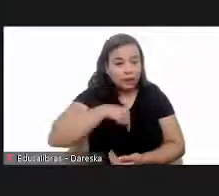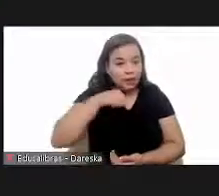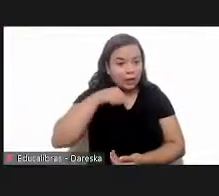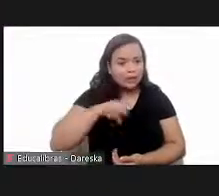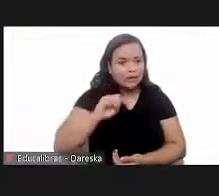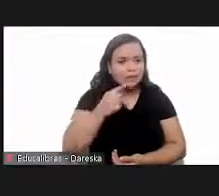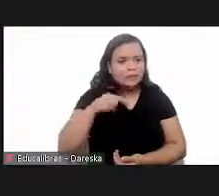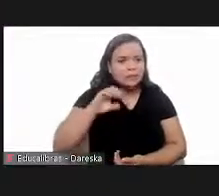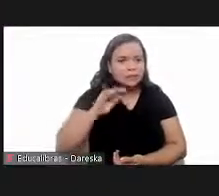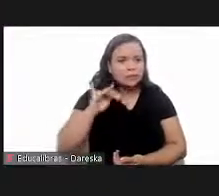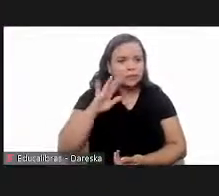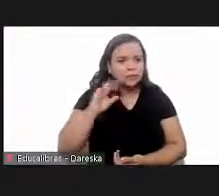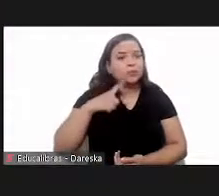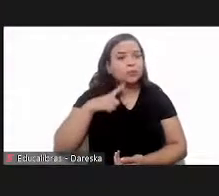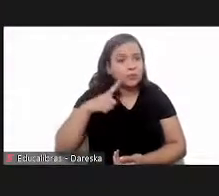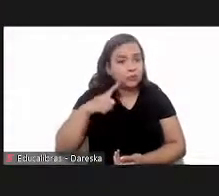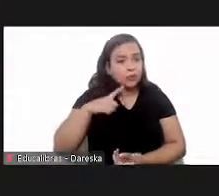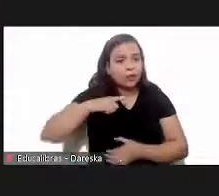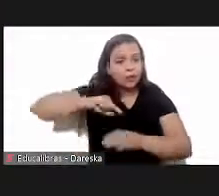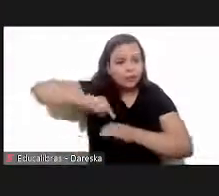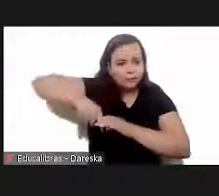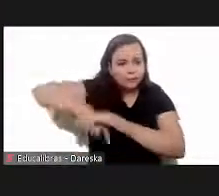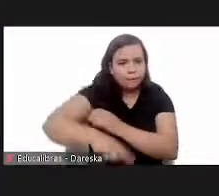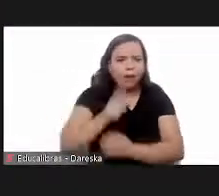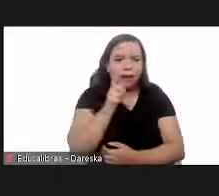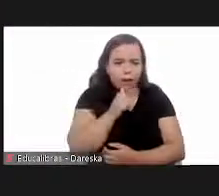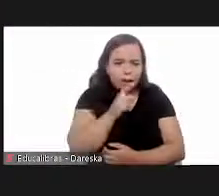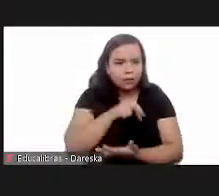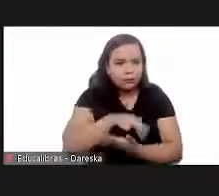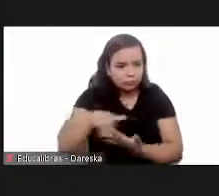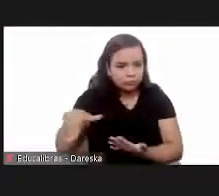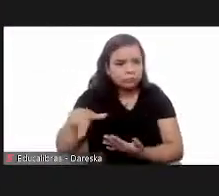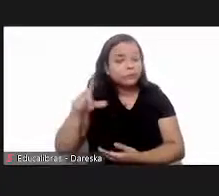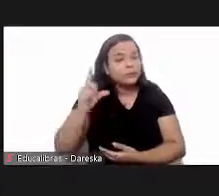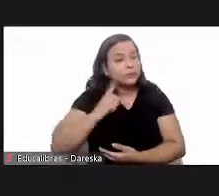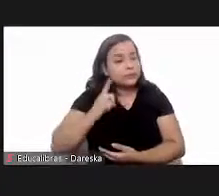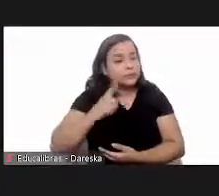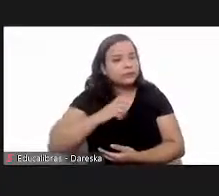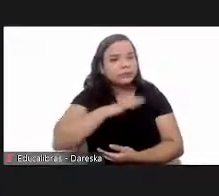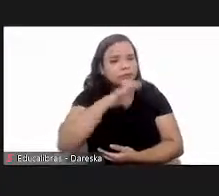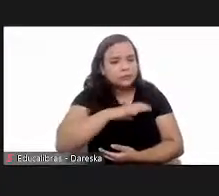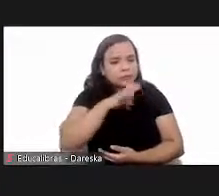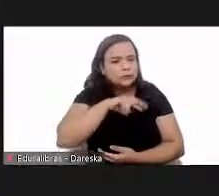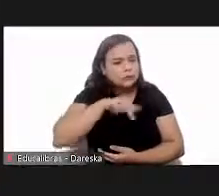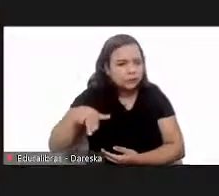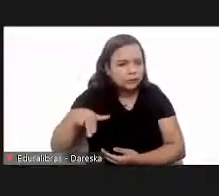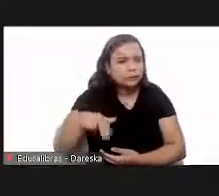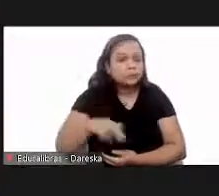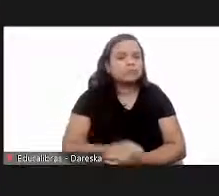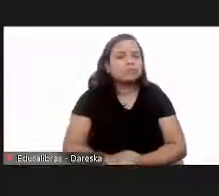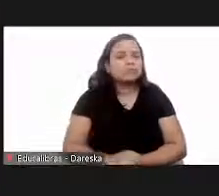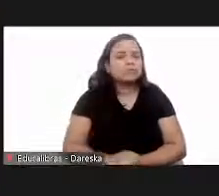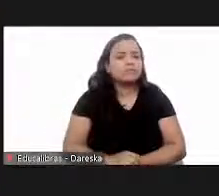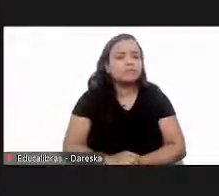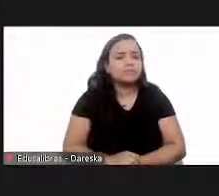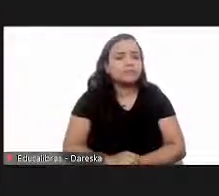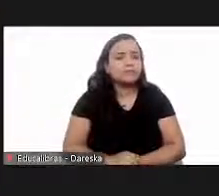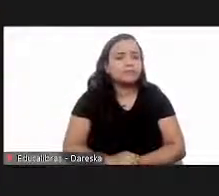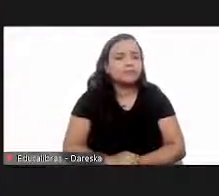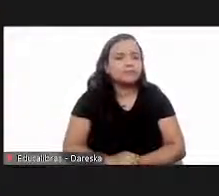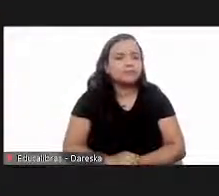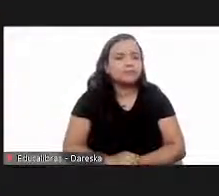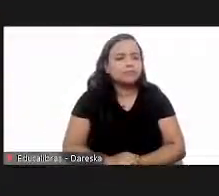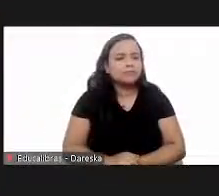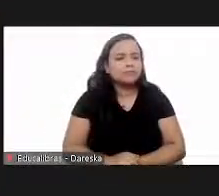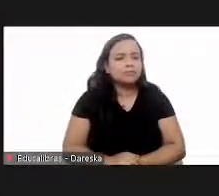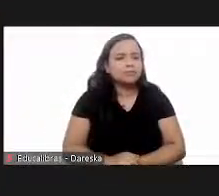have wells but there's no running water well the water is used for the our livestock and for our consumption as